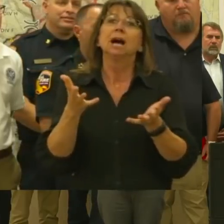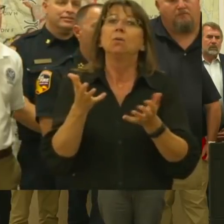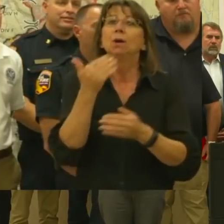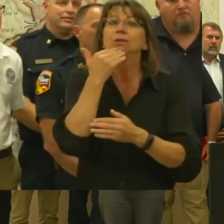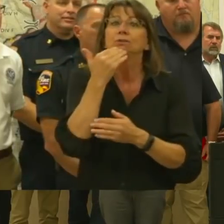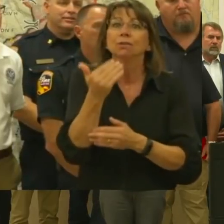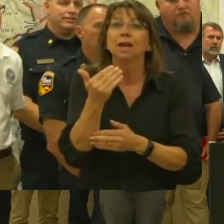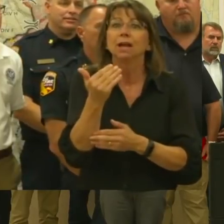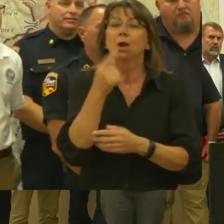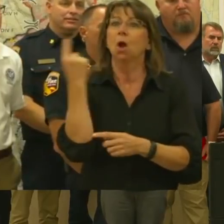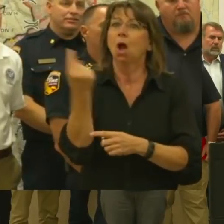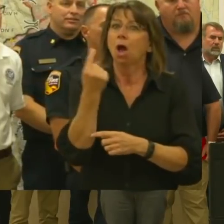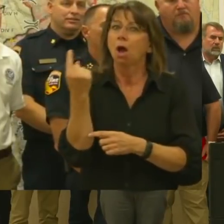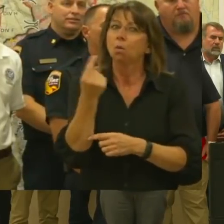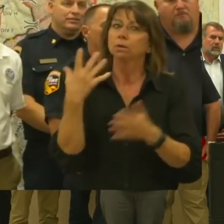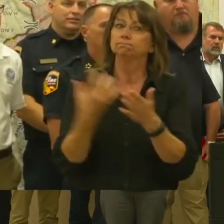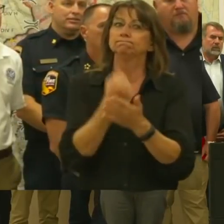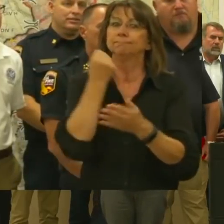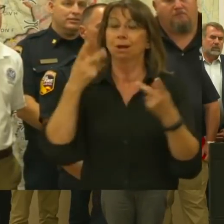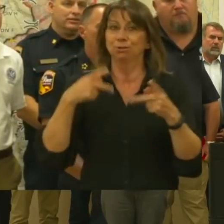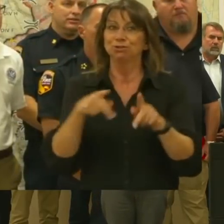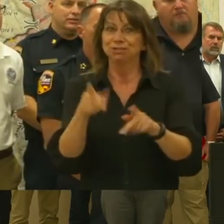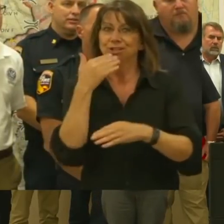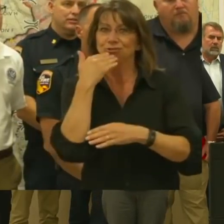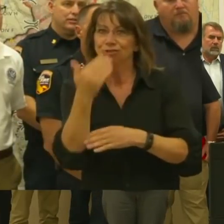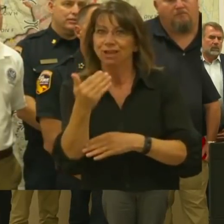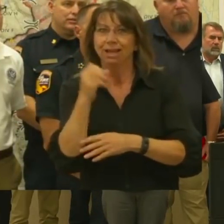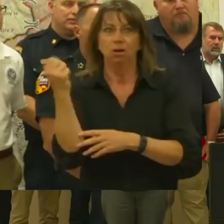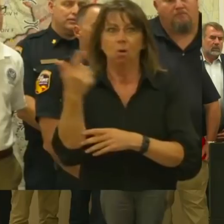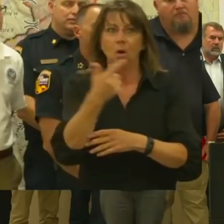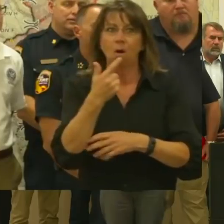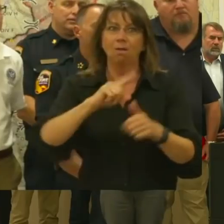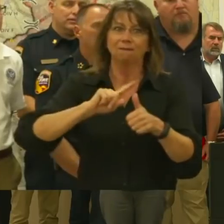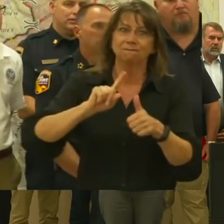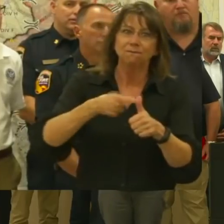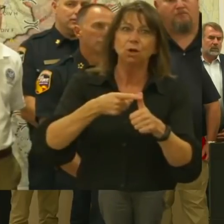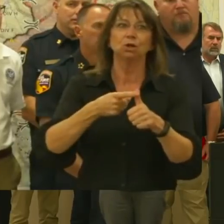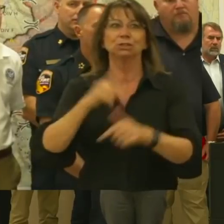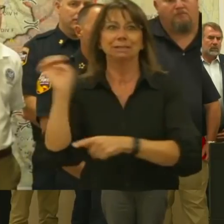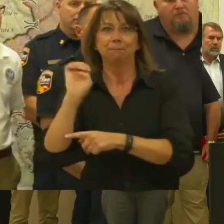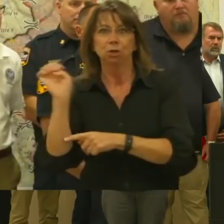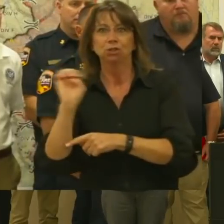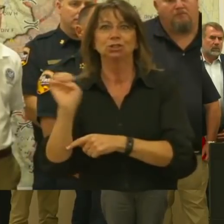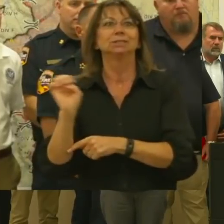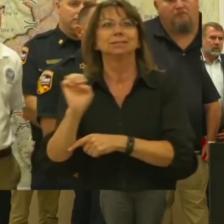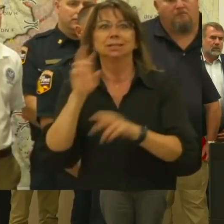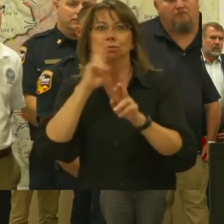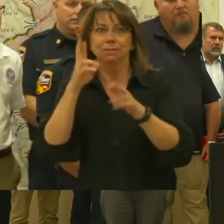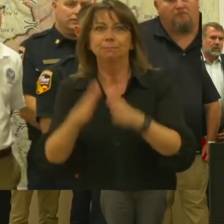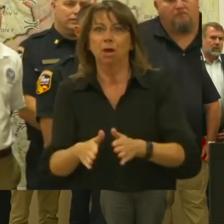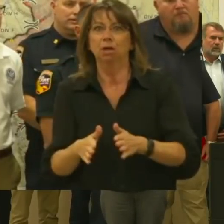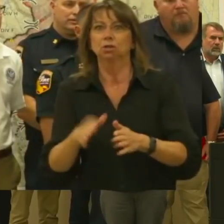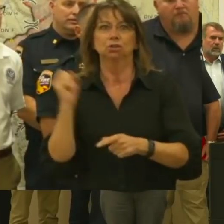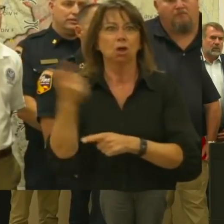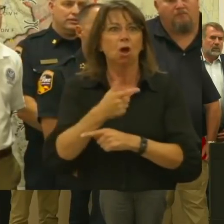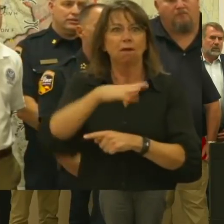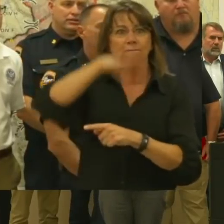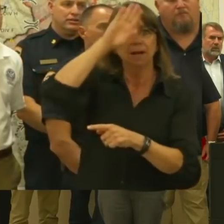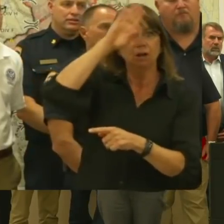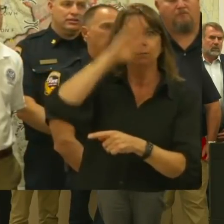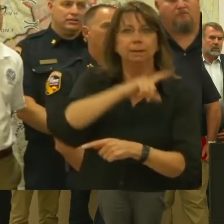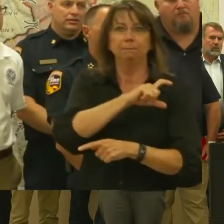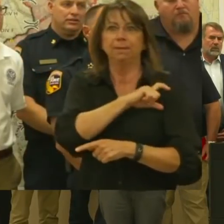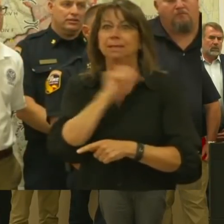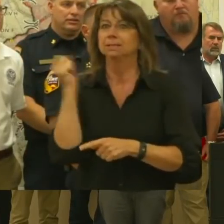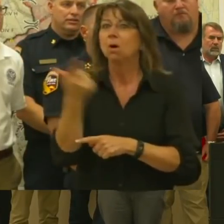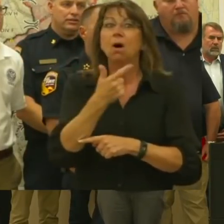as always, and take the opportunity to make sure I do so, to thank all the first responders here, firefighters, police alike, and all those supporting